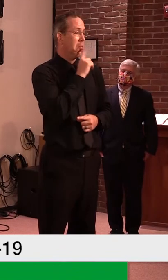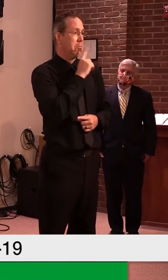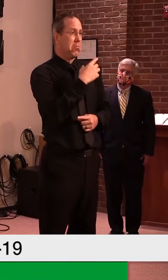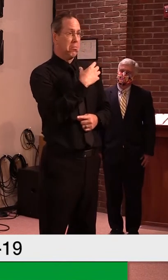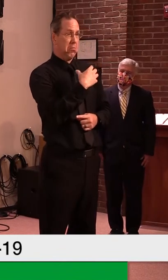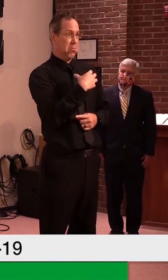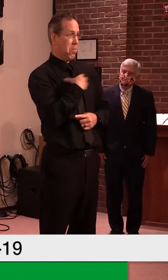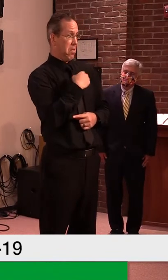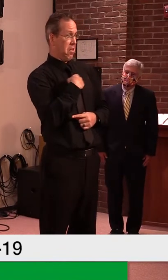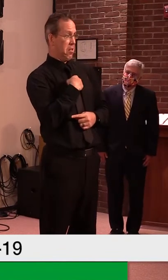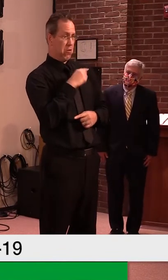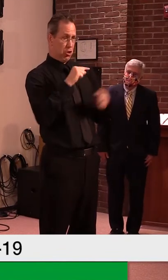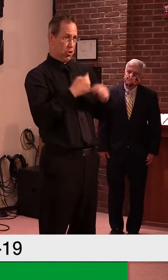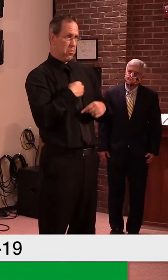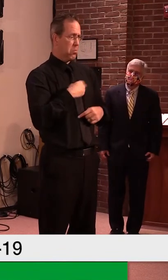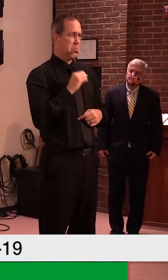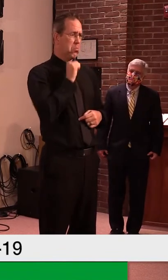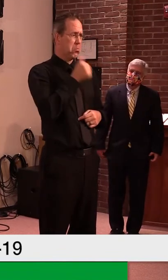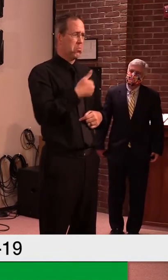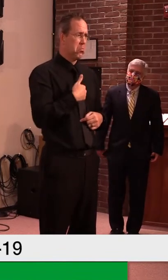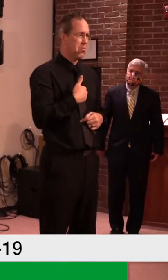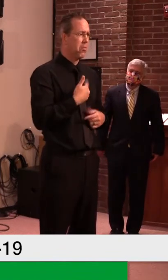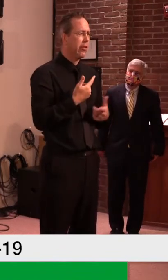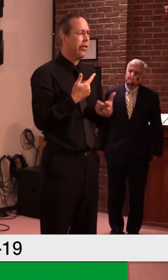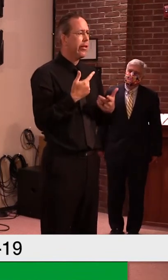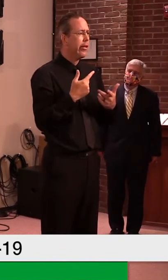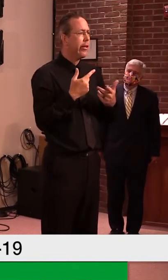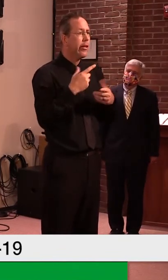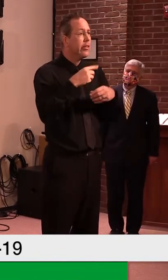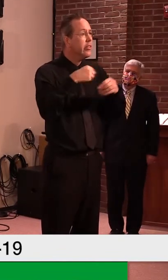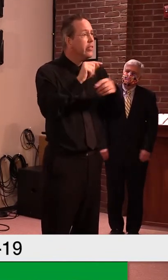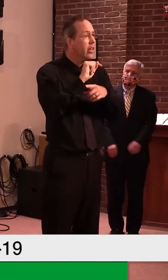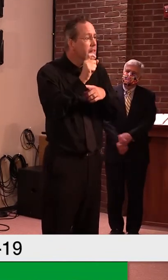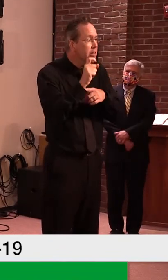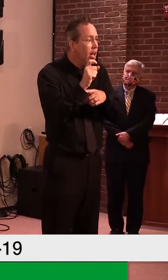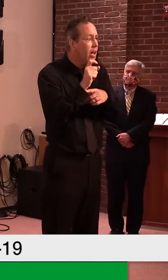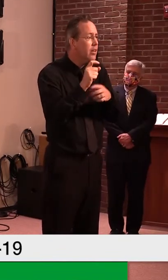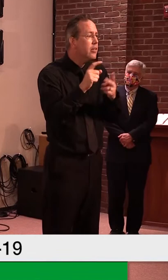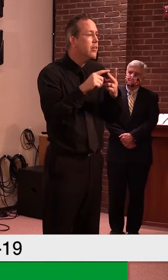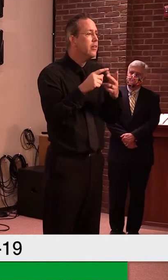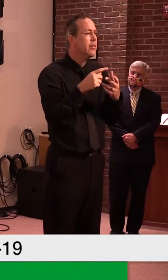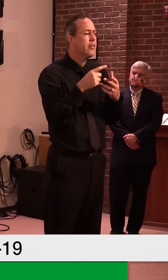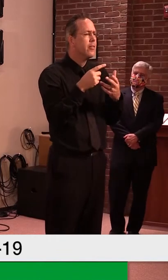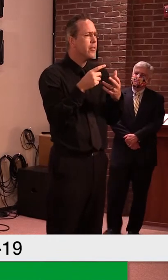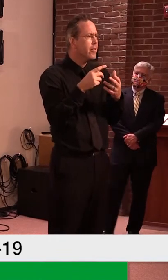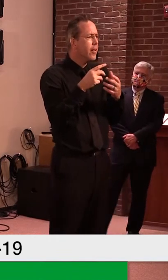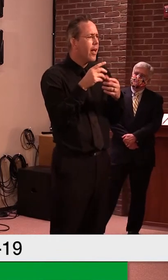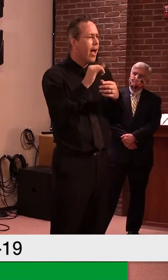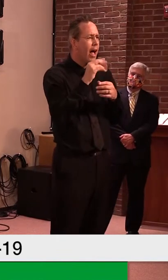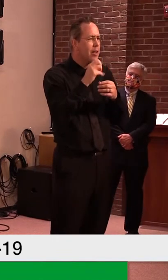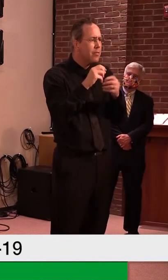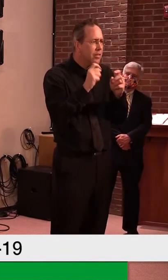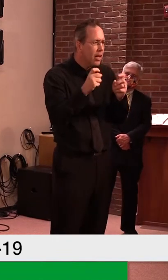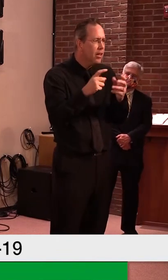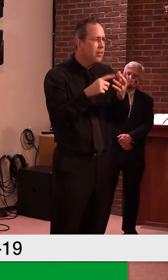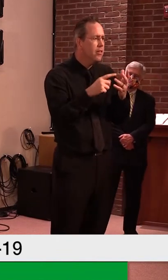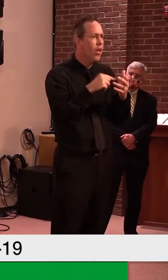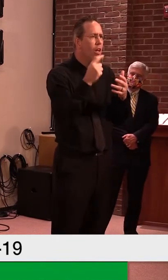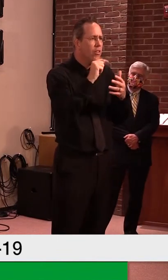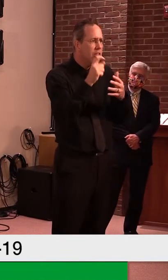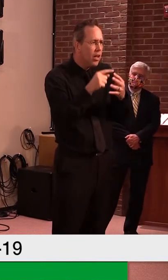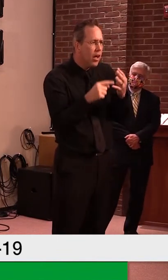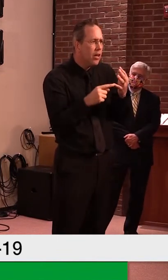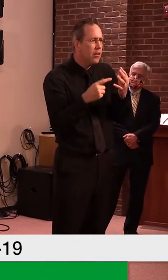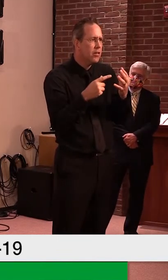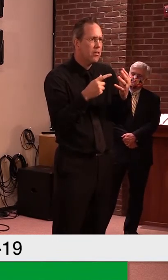rooms and meals or something or income tax or something, they might, they might care a little bit more than if they just thought